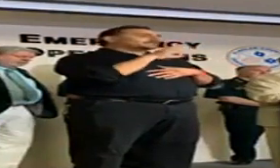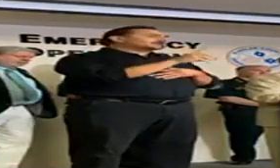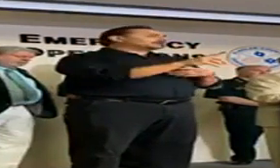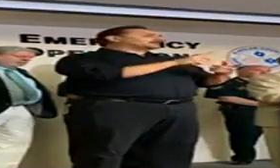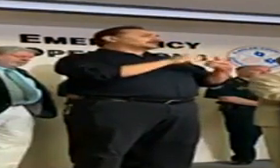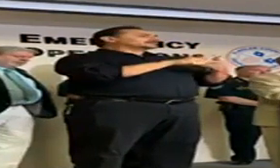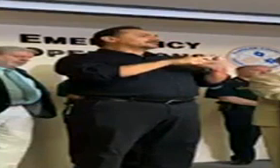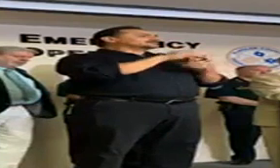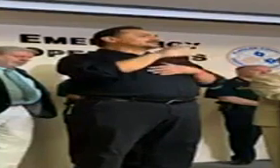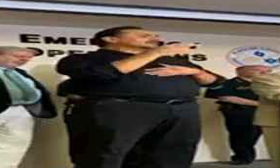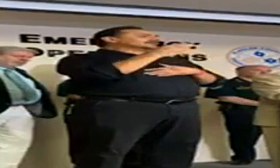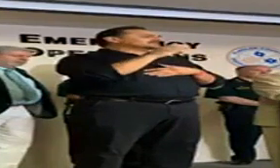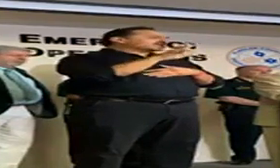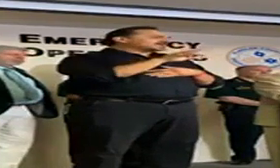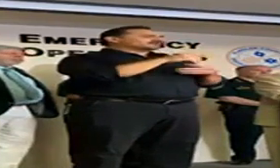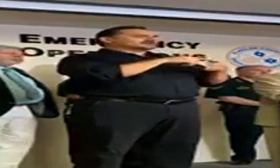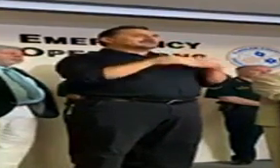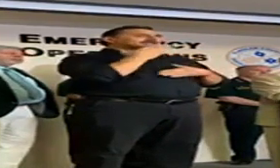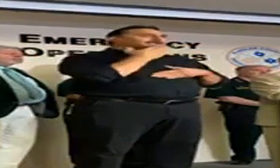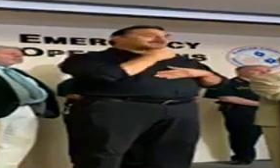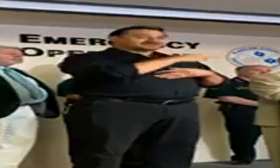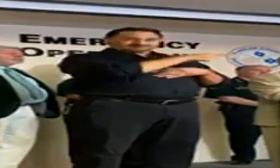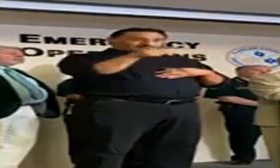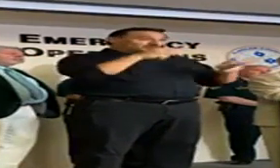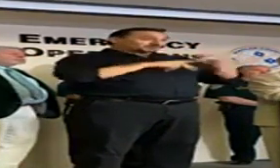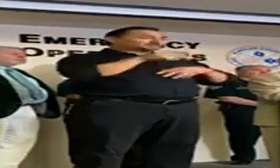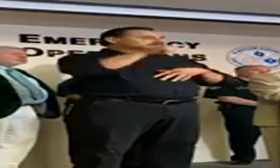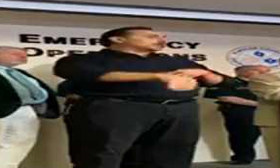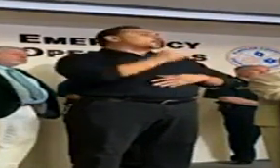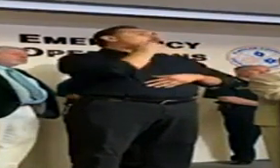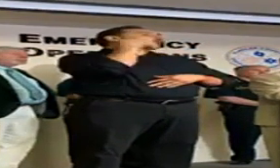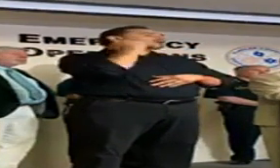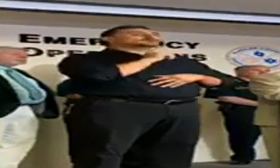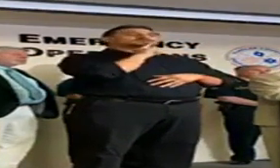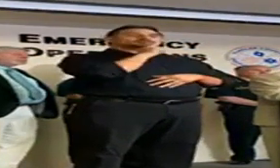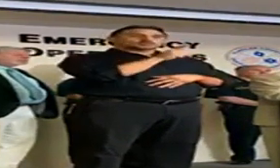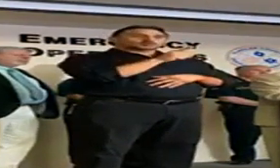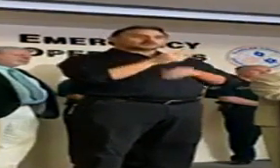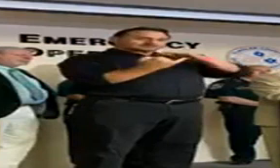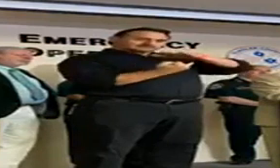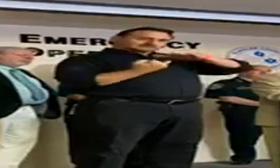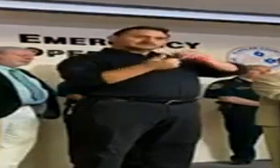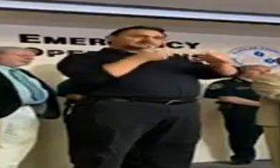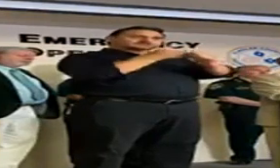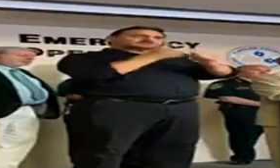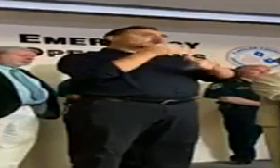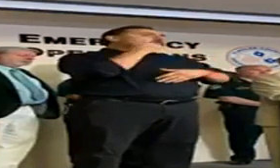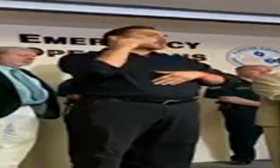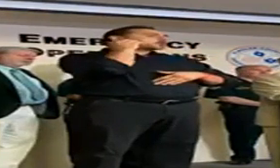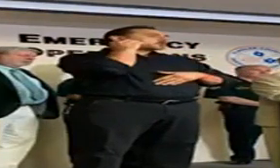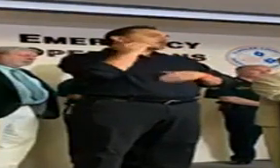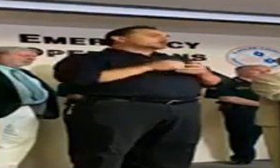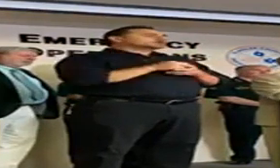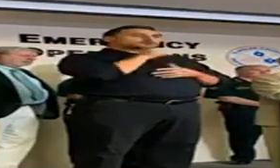CHF, these are the folks that need to stay home for sure. Quarantine yourself at home, non-essential